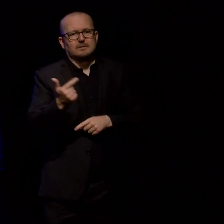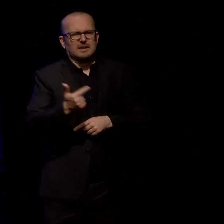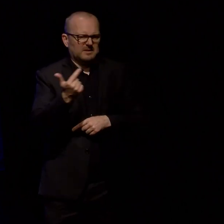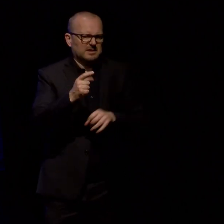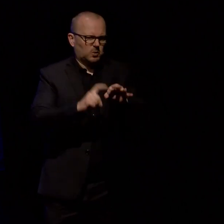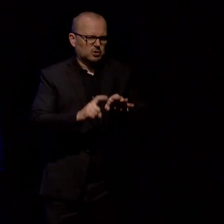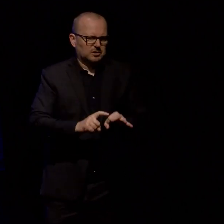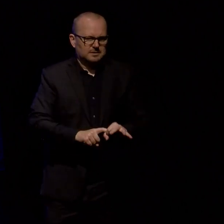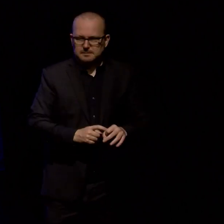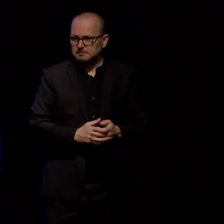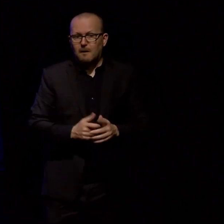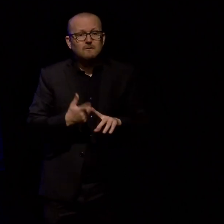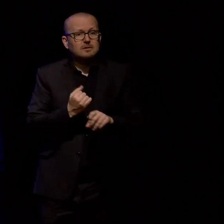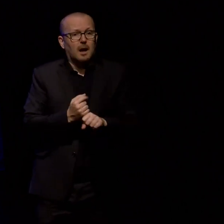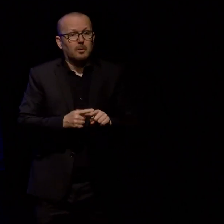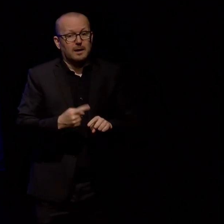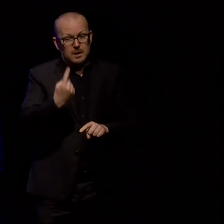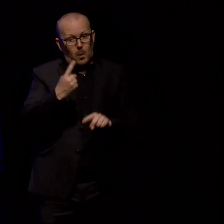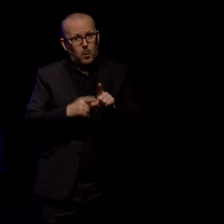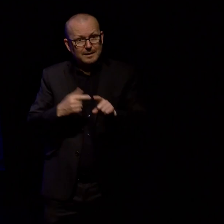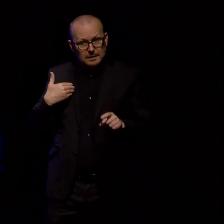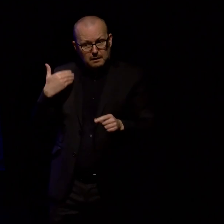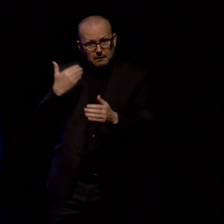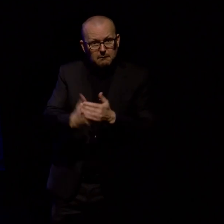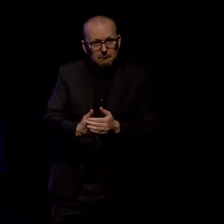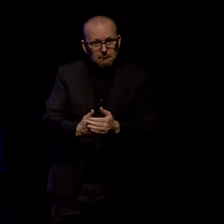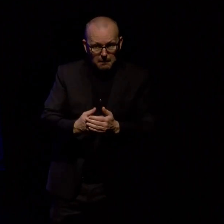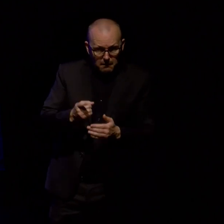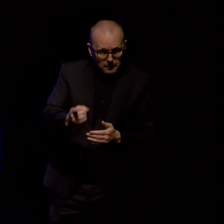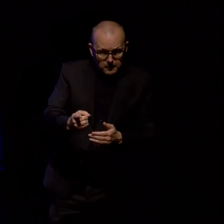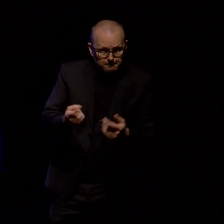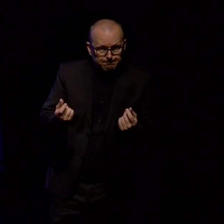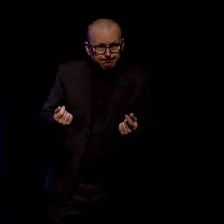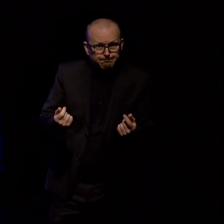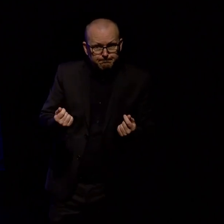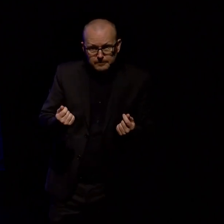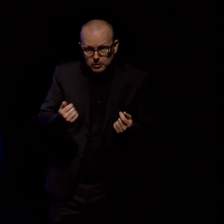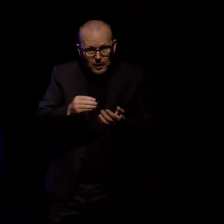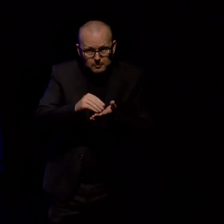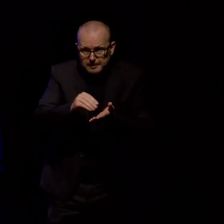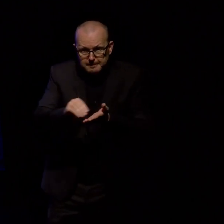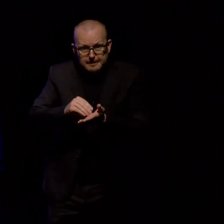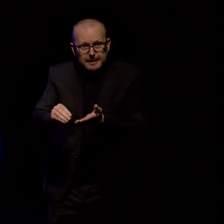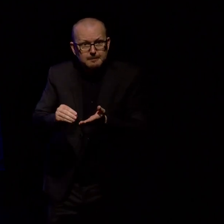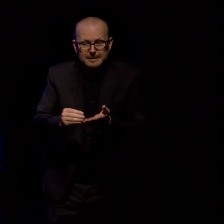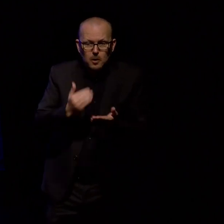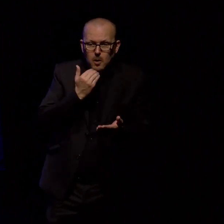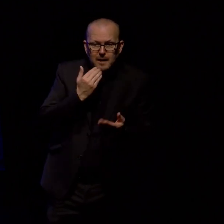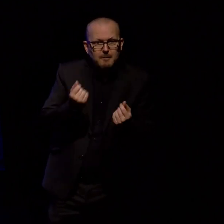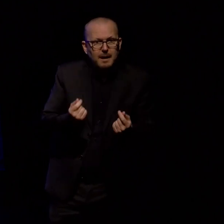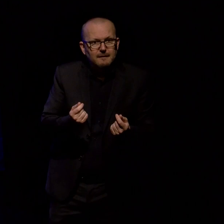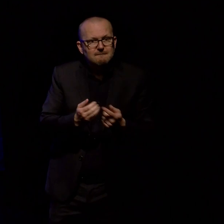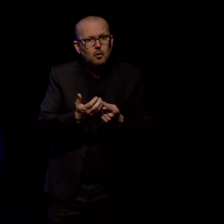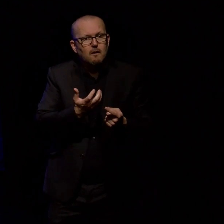in the last 12 months have you had to go without fresh fruit or vegetables to keep costs down? Have you